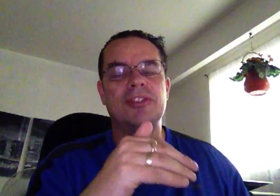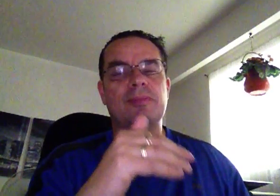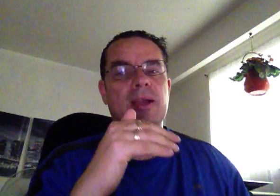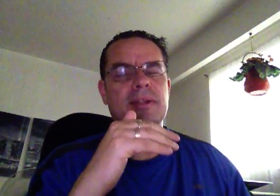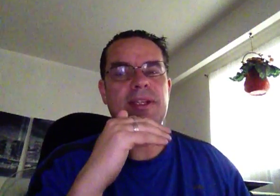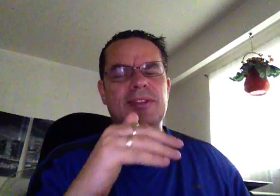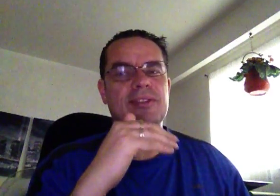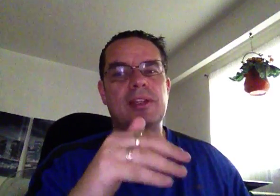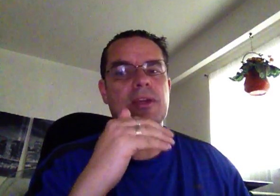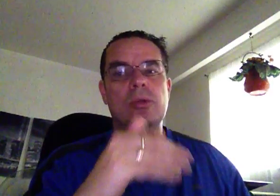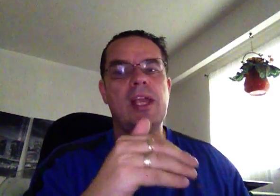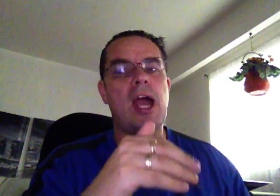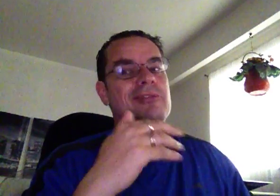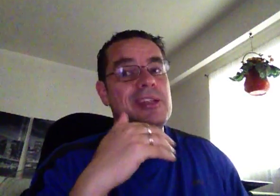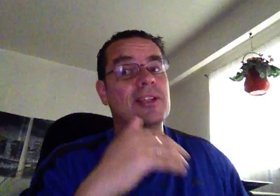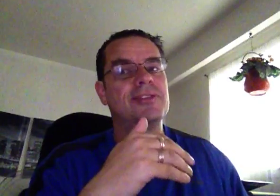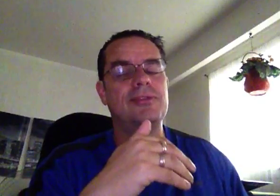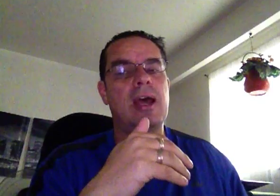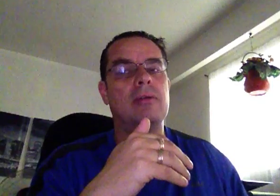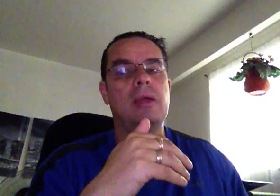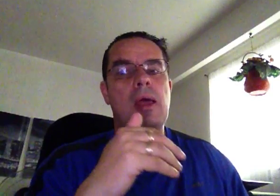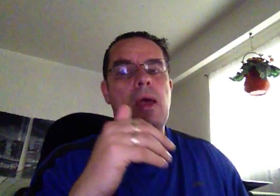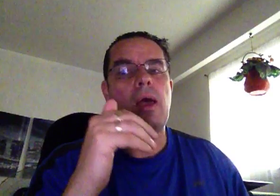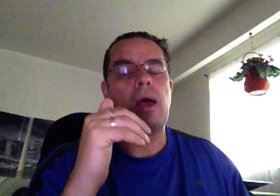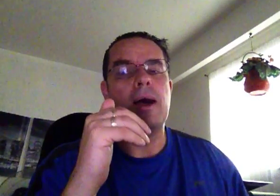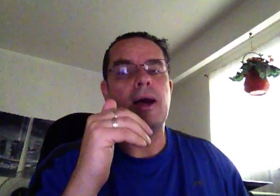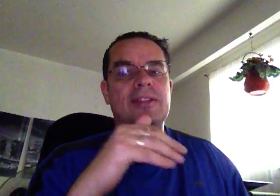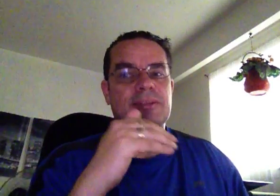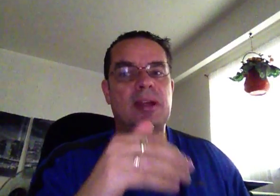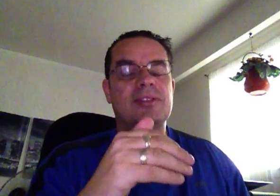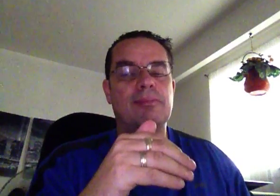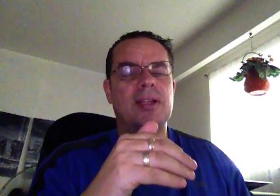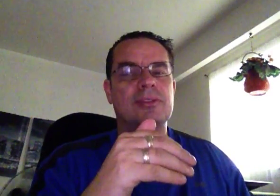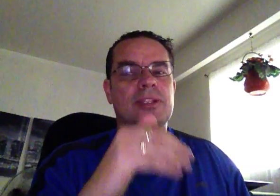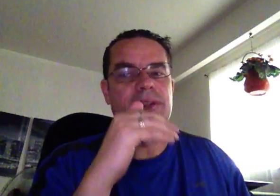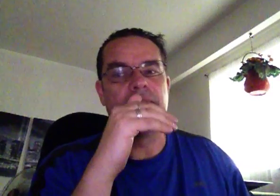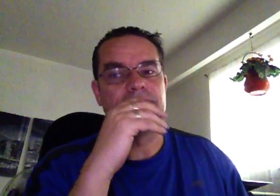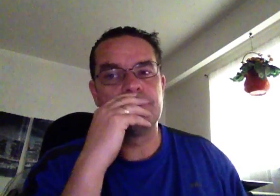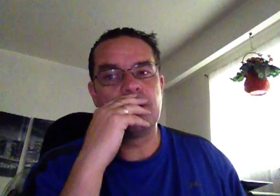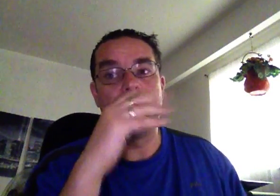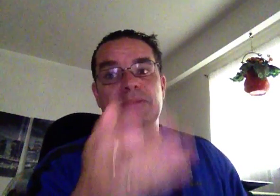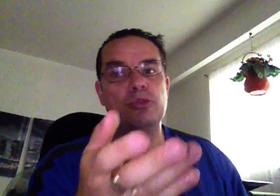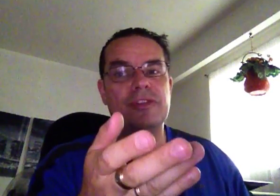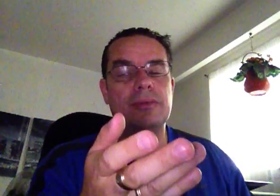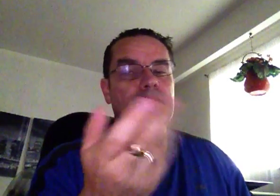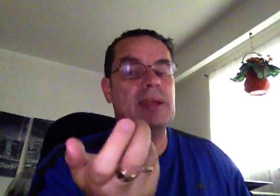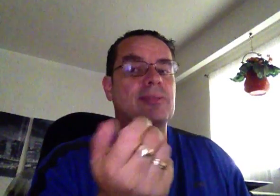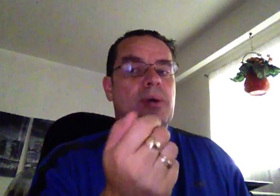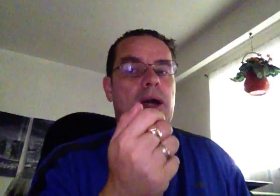respect, and he's easily the only guy I really listen to now. He's the best of the best at what he does. He's proven based upon